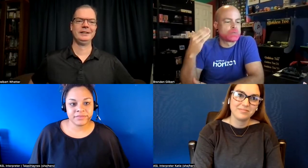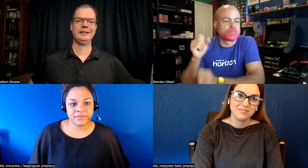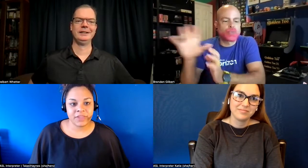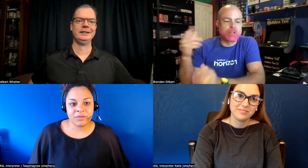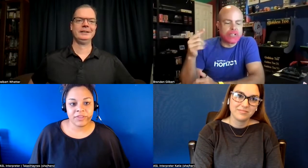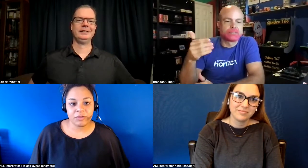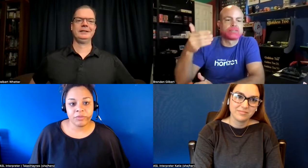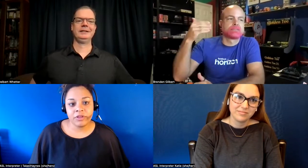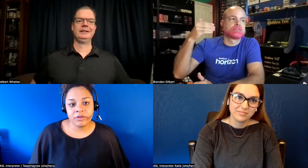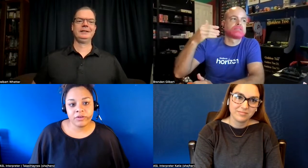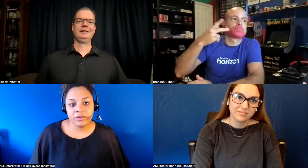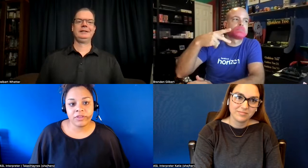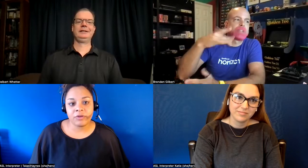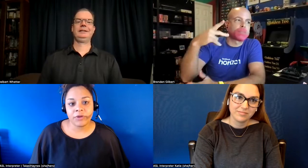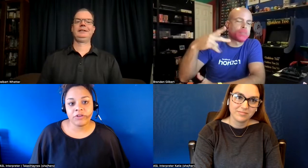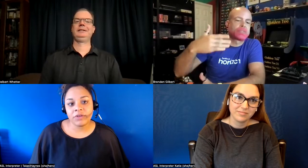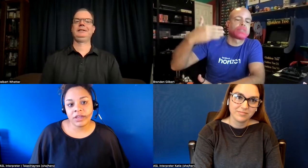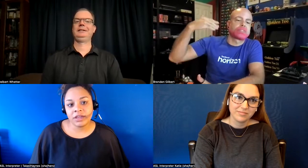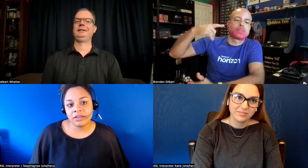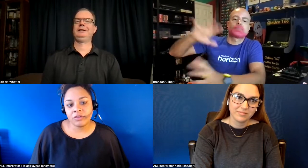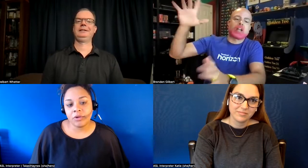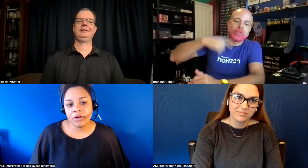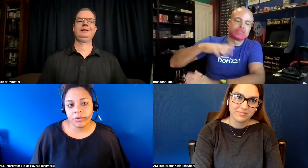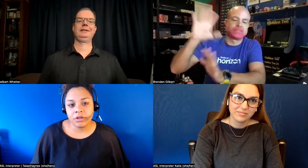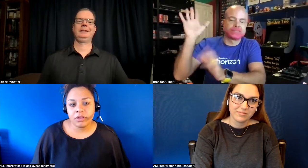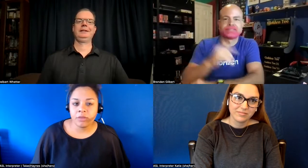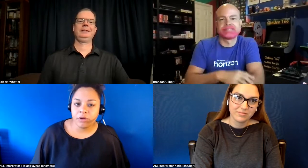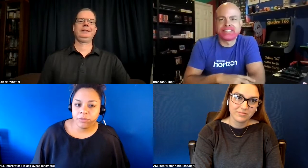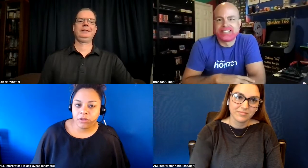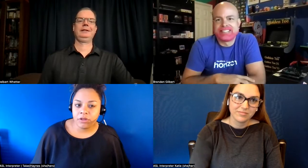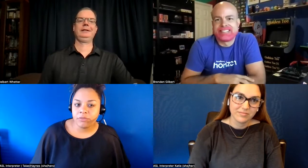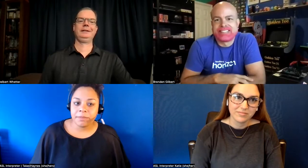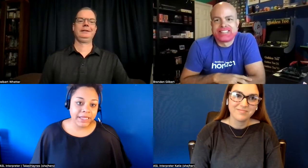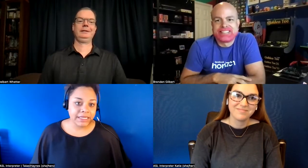let's speak they were blue then the bright green then the purple light purple bright pink